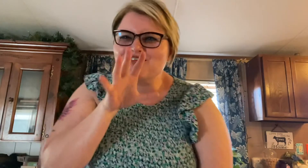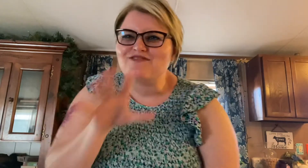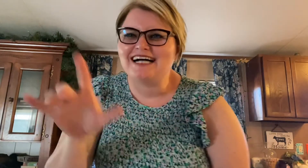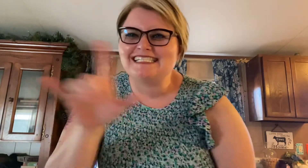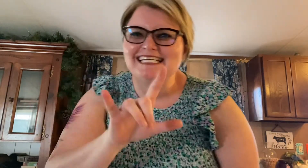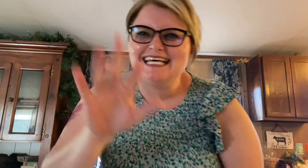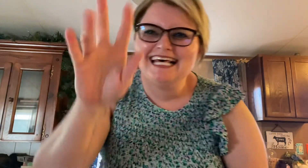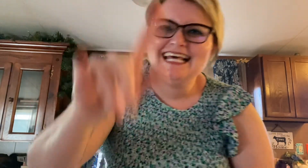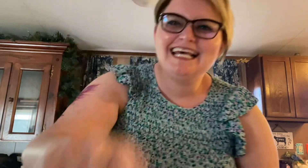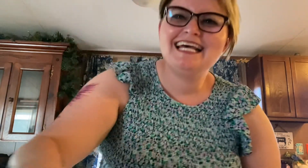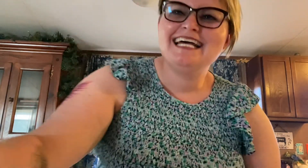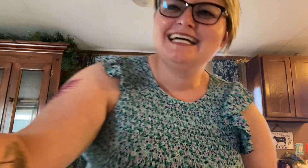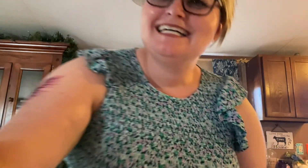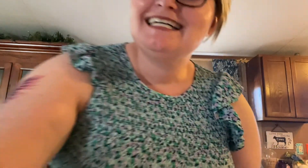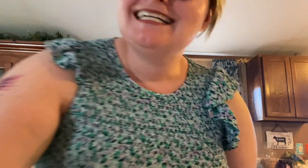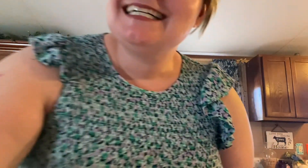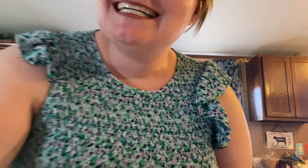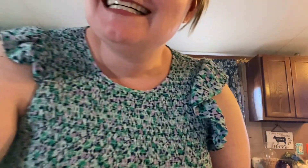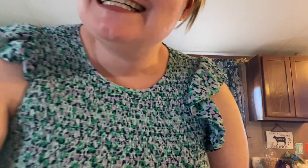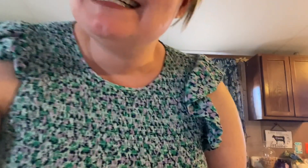You stupid